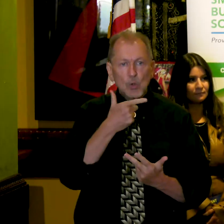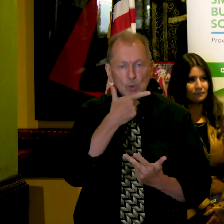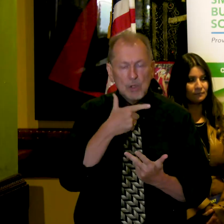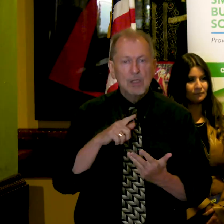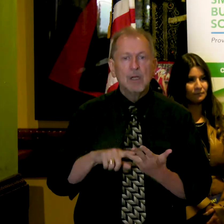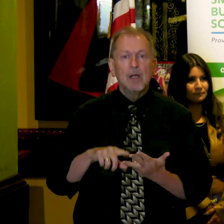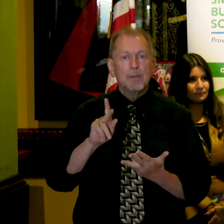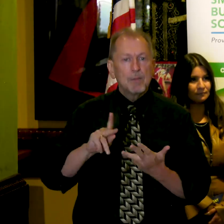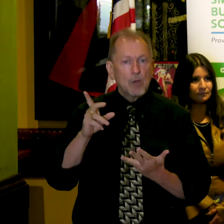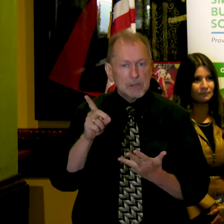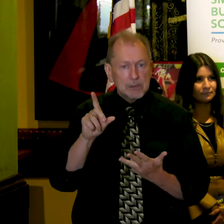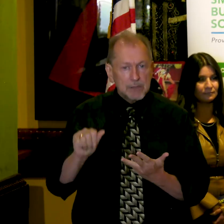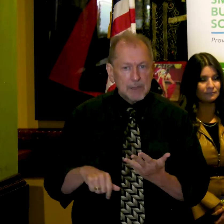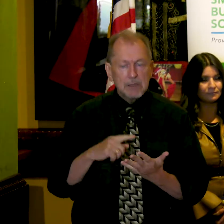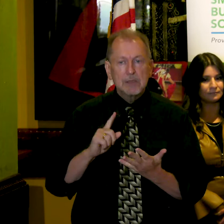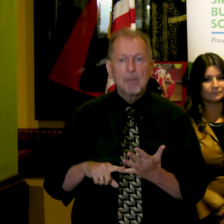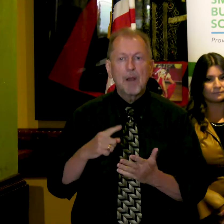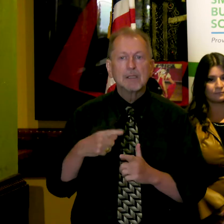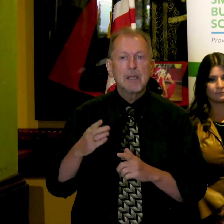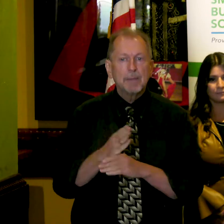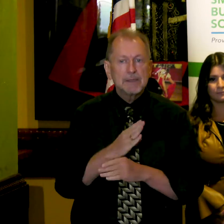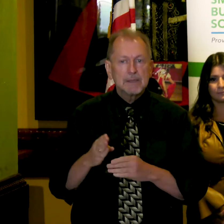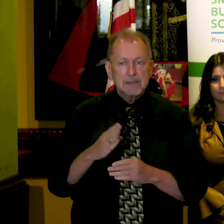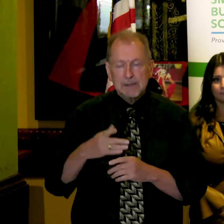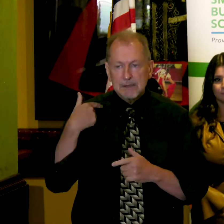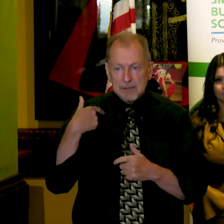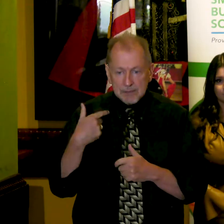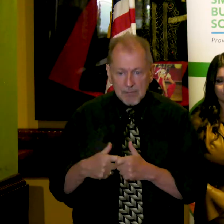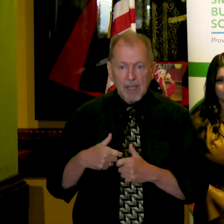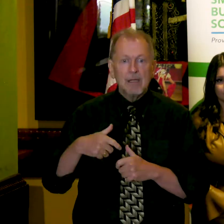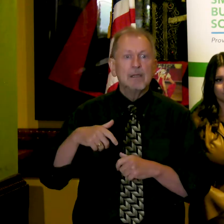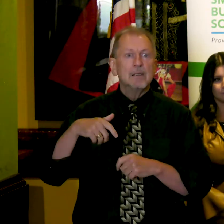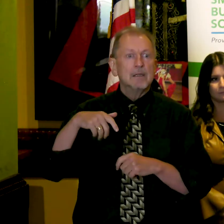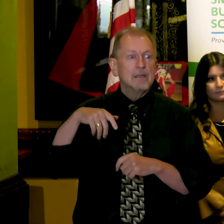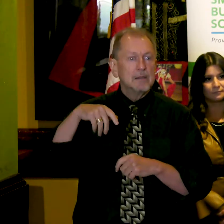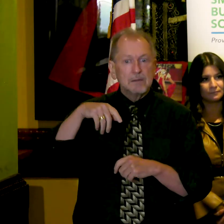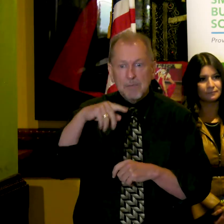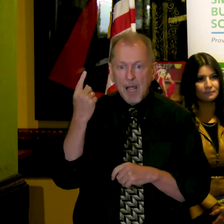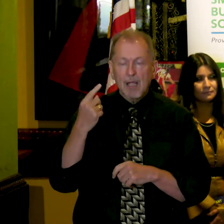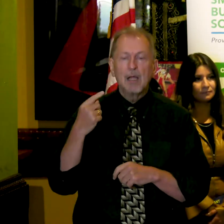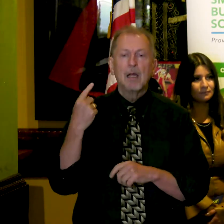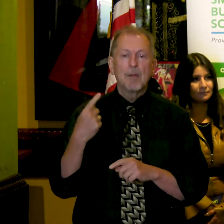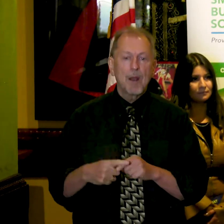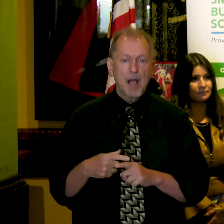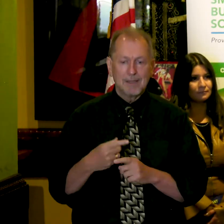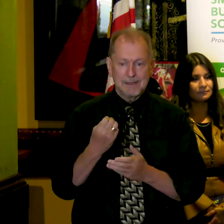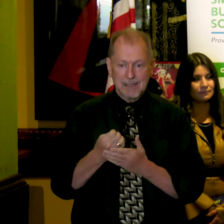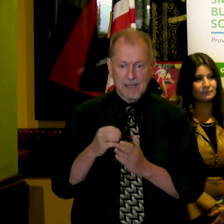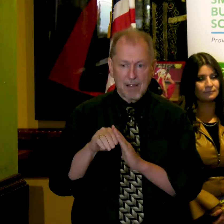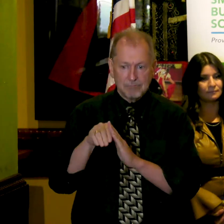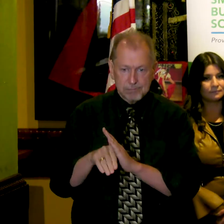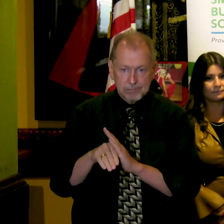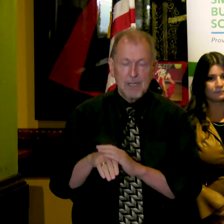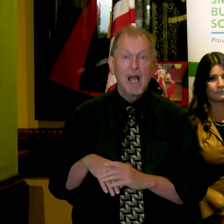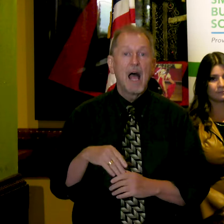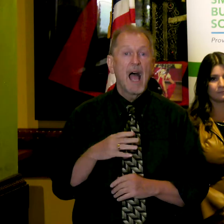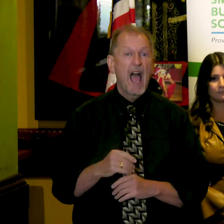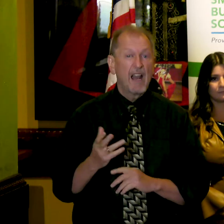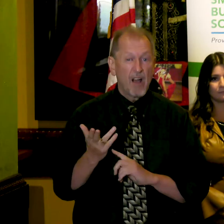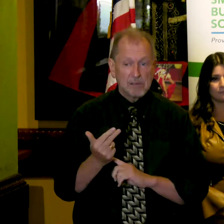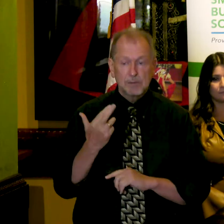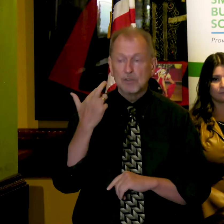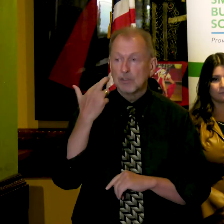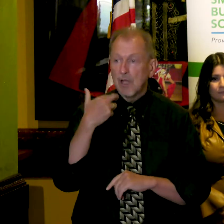as well as those businesses in the hardest hit sectors, which includes accommodations, hospitality, restaurants,